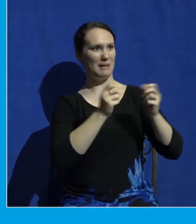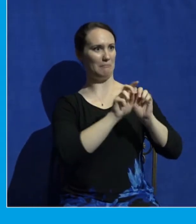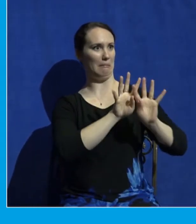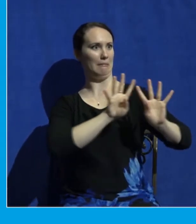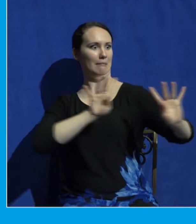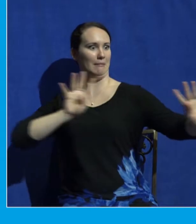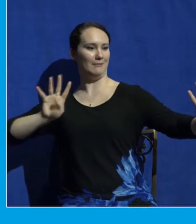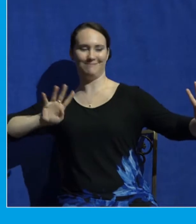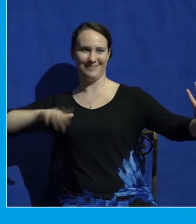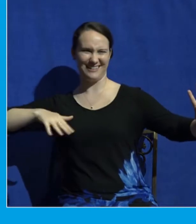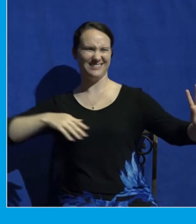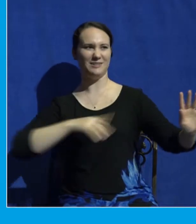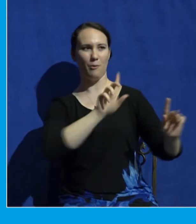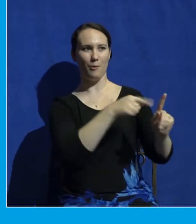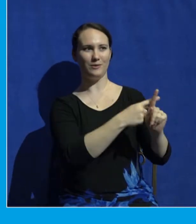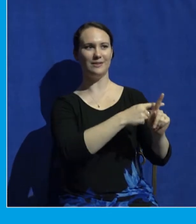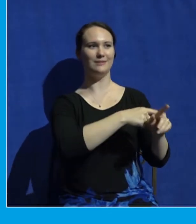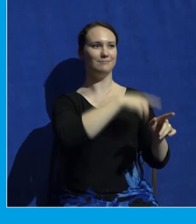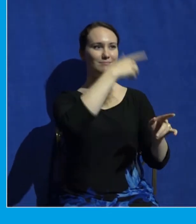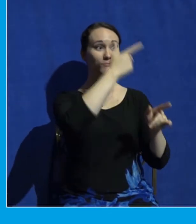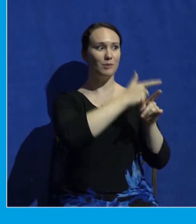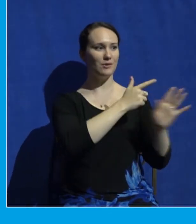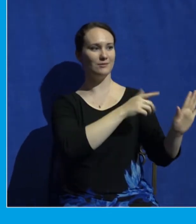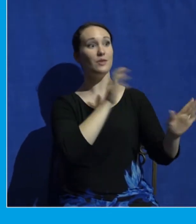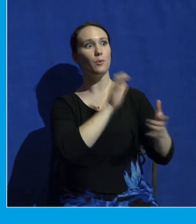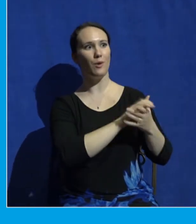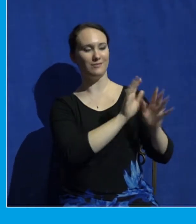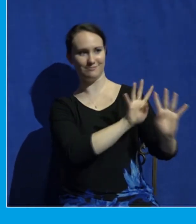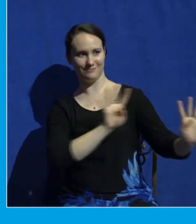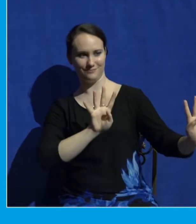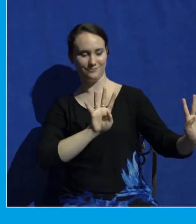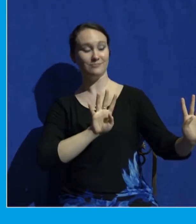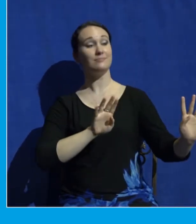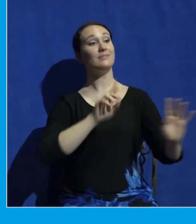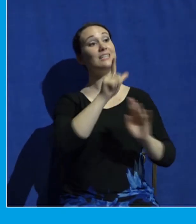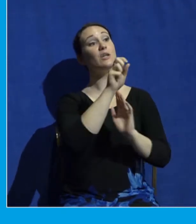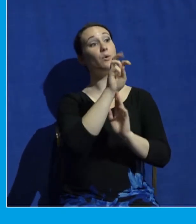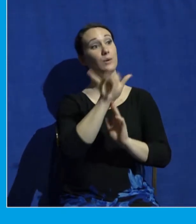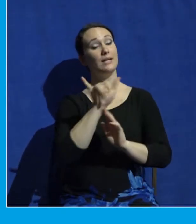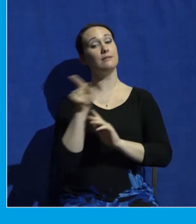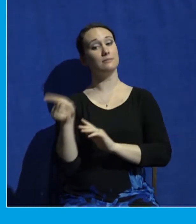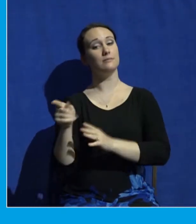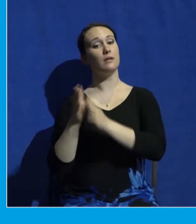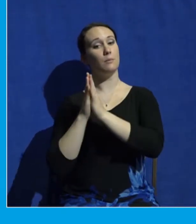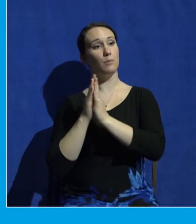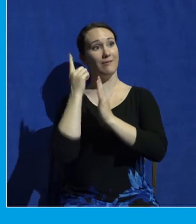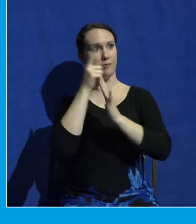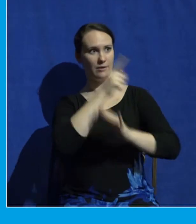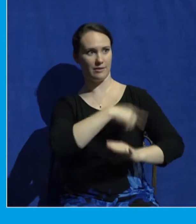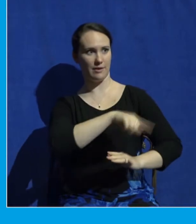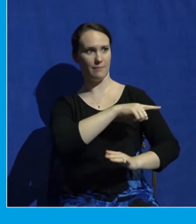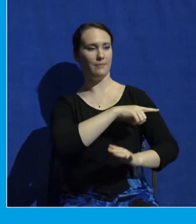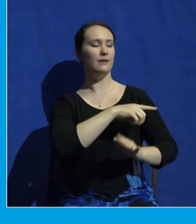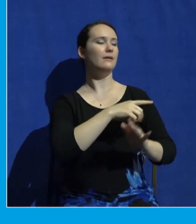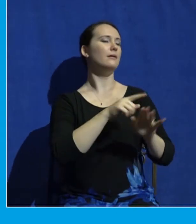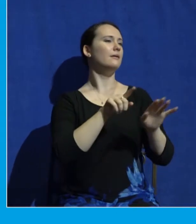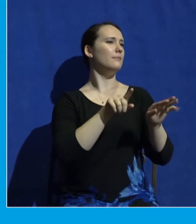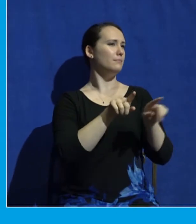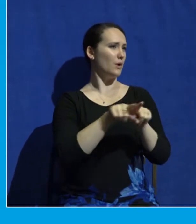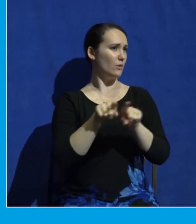if they would, kneel down here at the front and then Larry's going to lead us in prayer. But let's voice this prayer, as he voices this prayer, let's